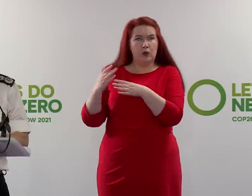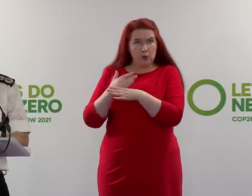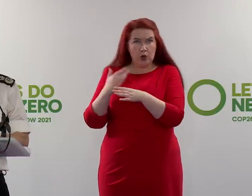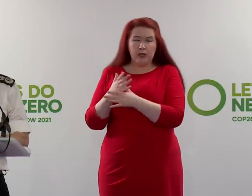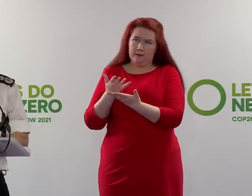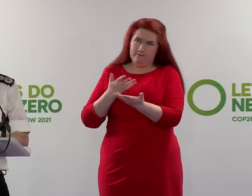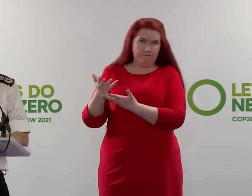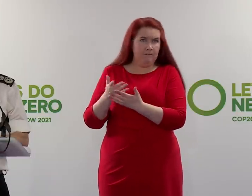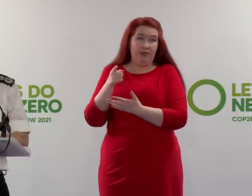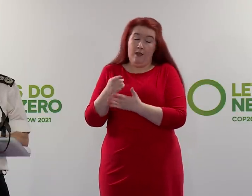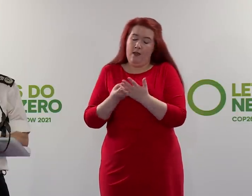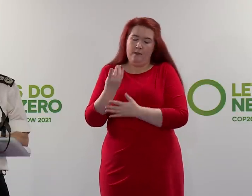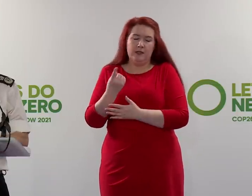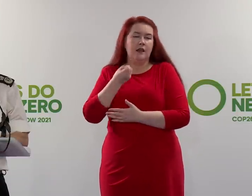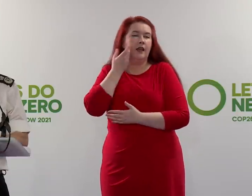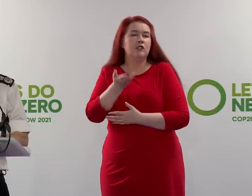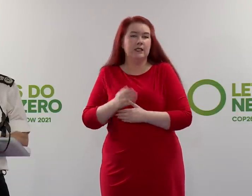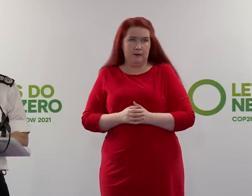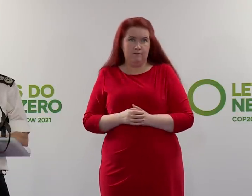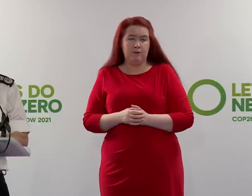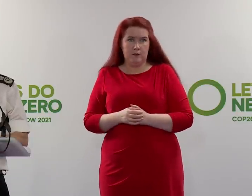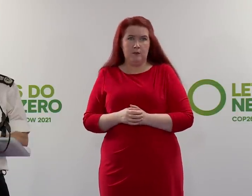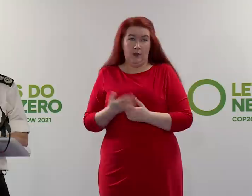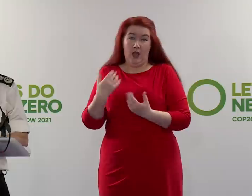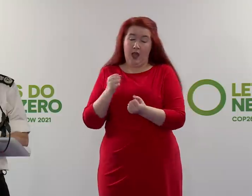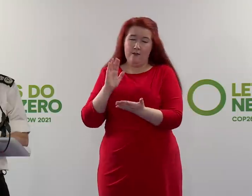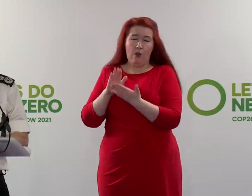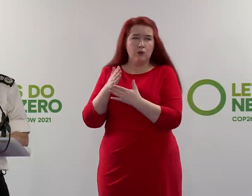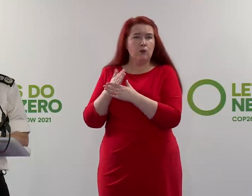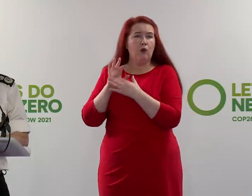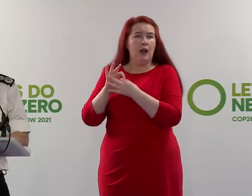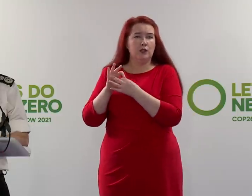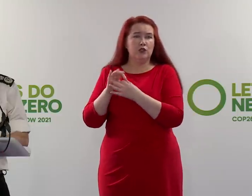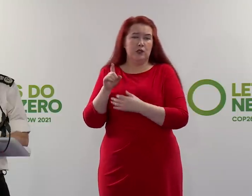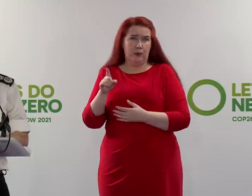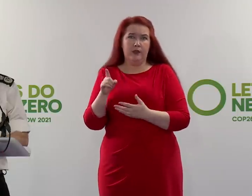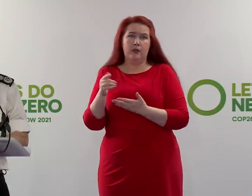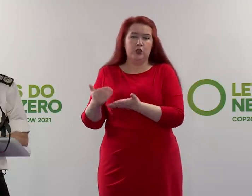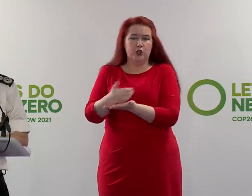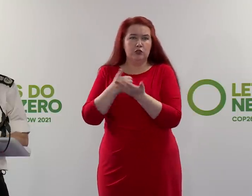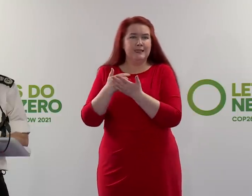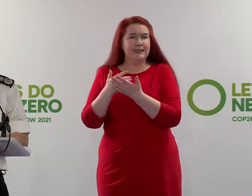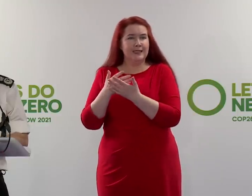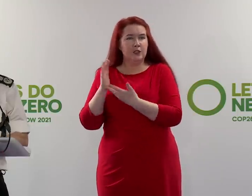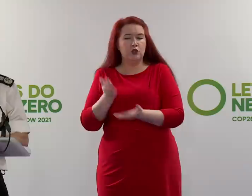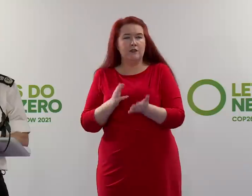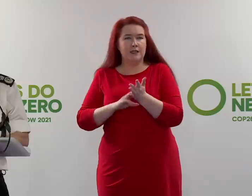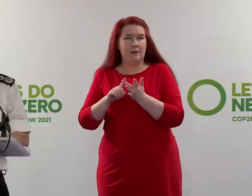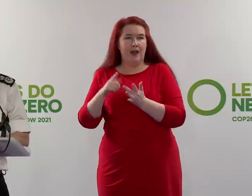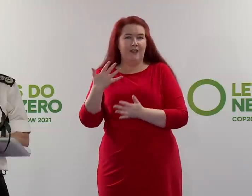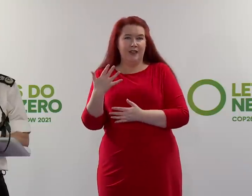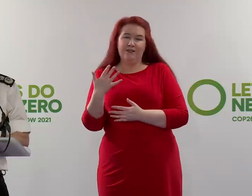goes on on a daily basis. We have an exceptionally close working relationship with the security service. And again, I have